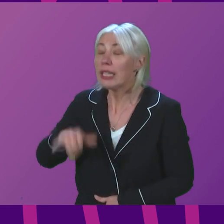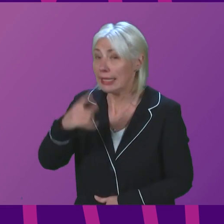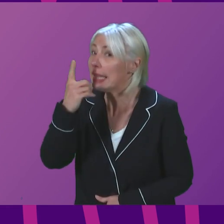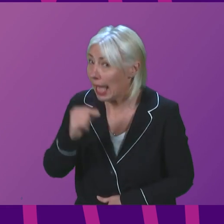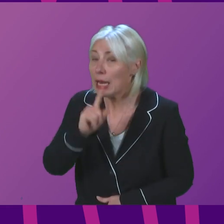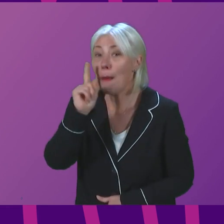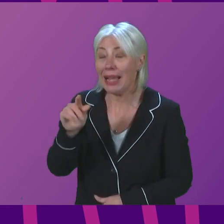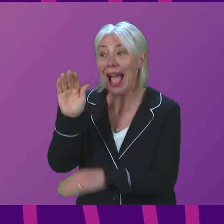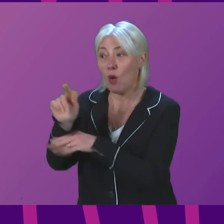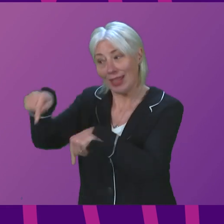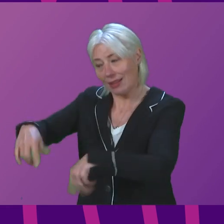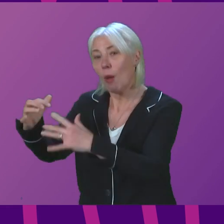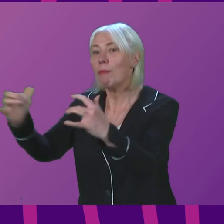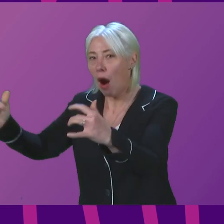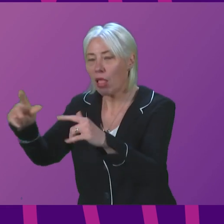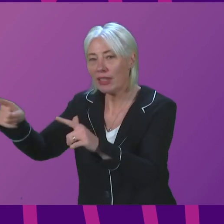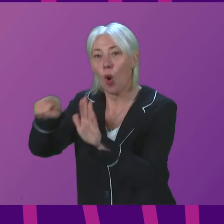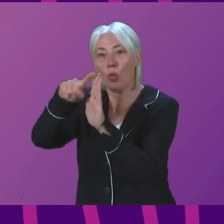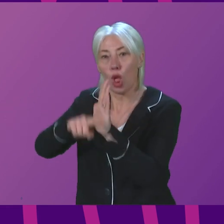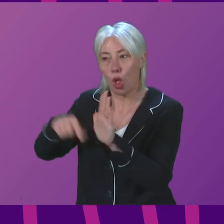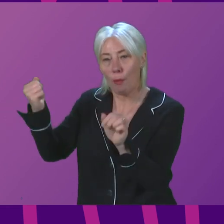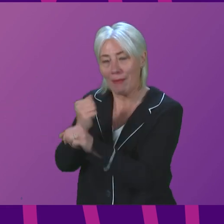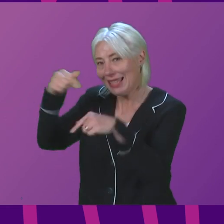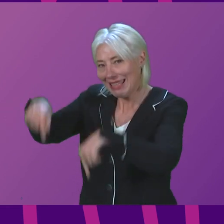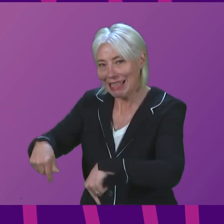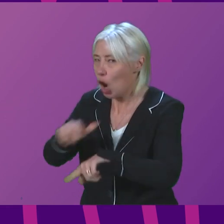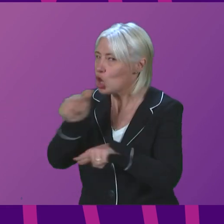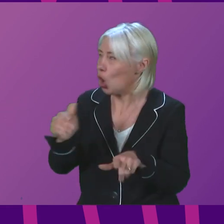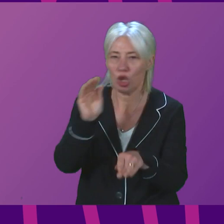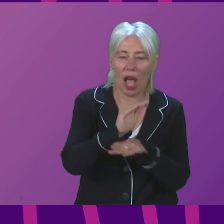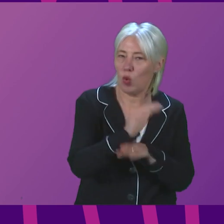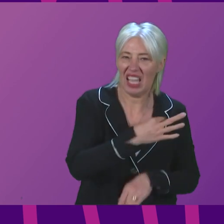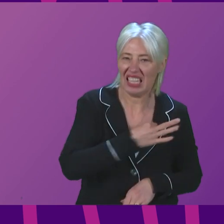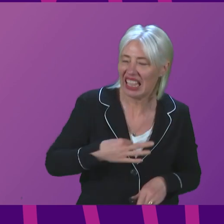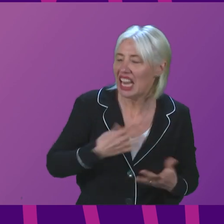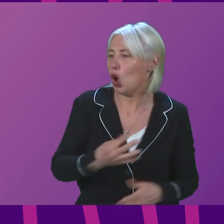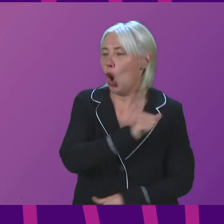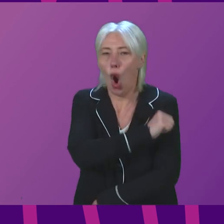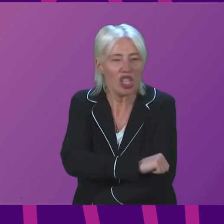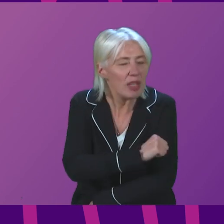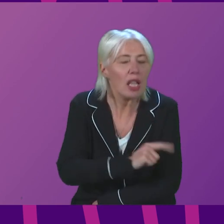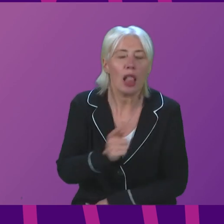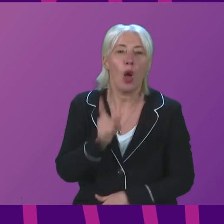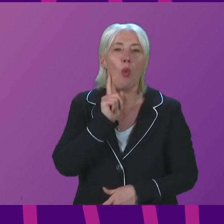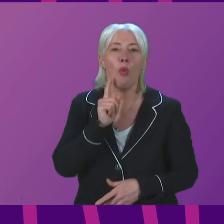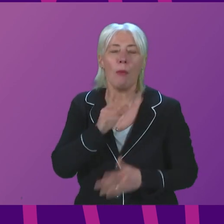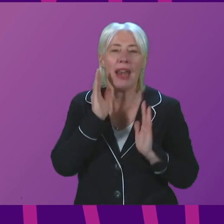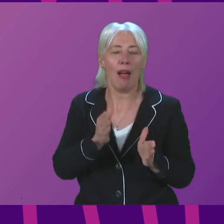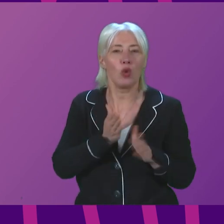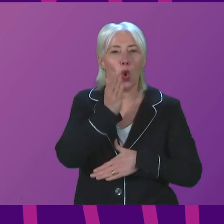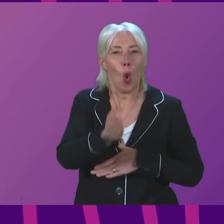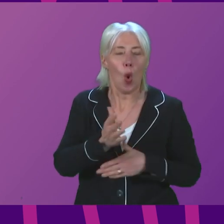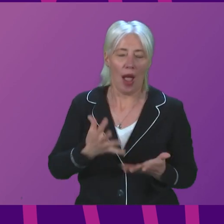outside Parliament, where the laws are made. They should not do that outside a hospital, where women are undergoing